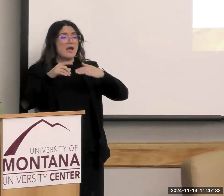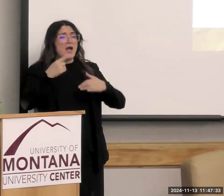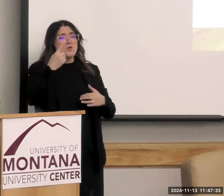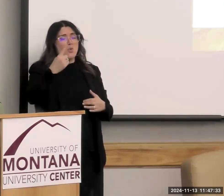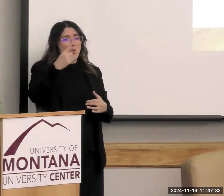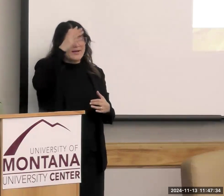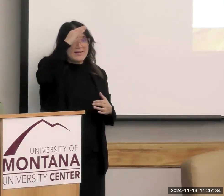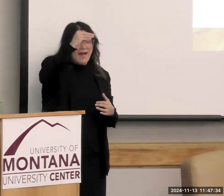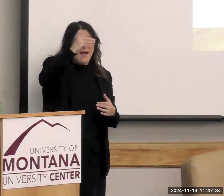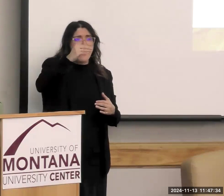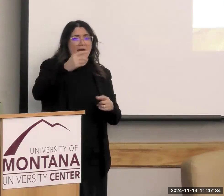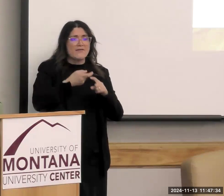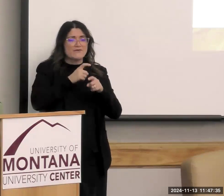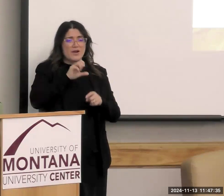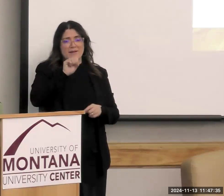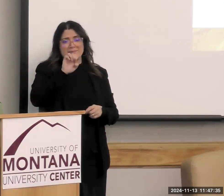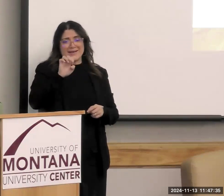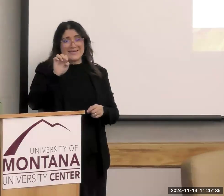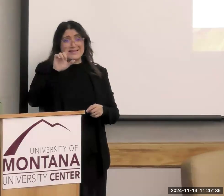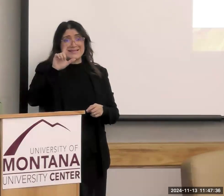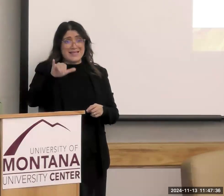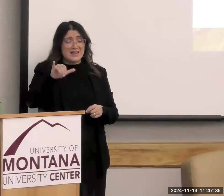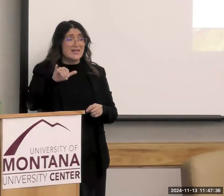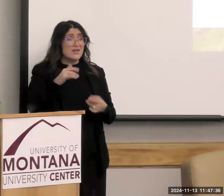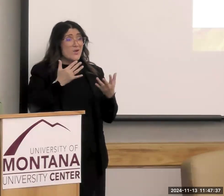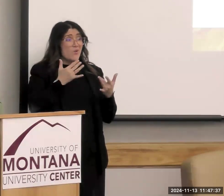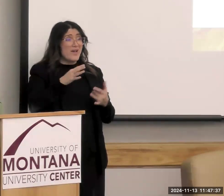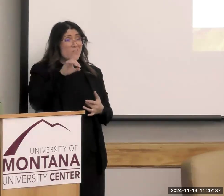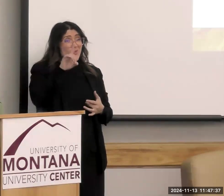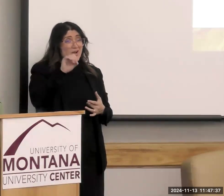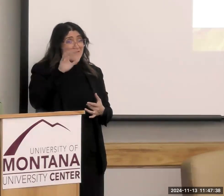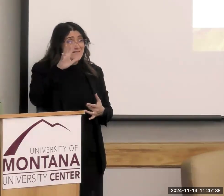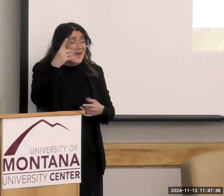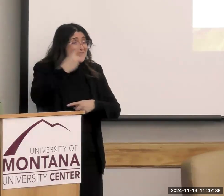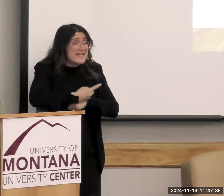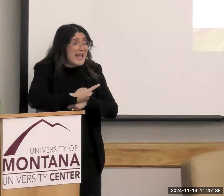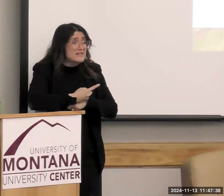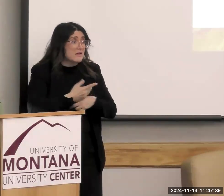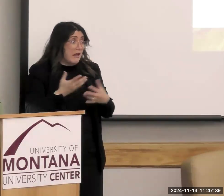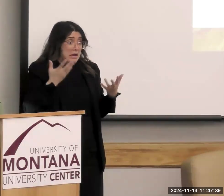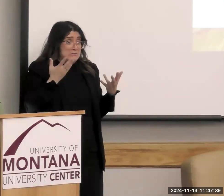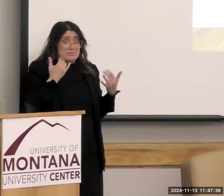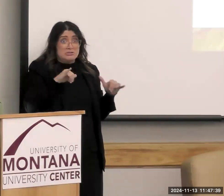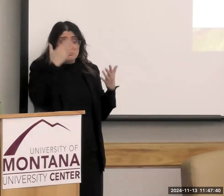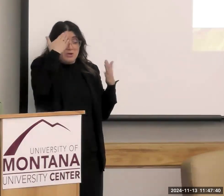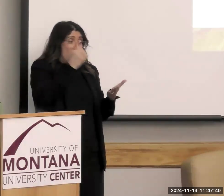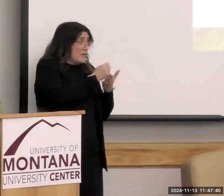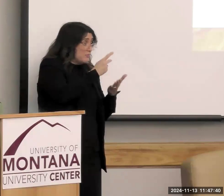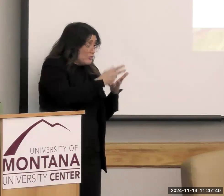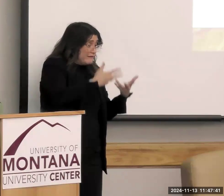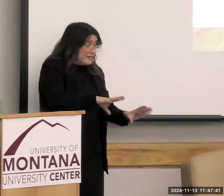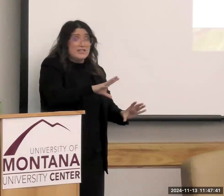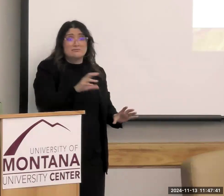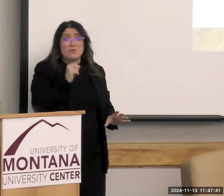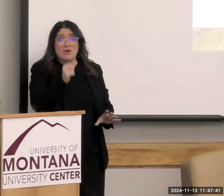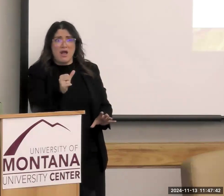Sealy 105 days, 105 days. And I still don't know whether he was approved for these programs,